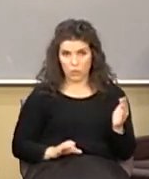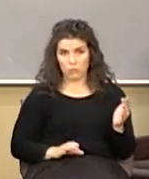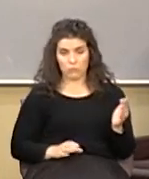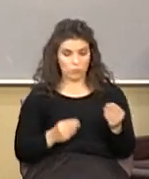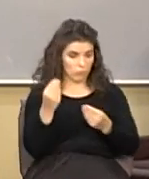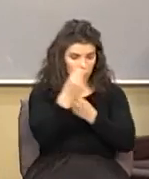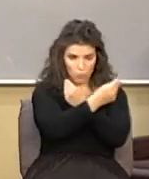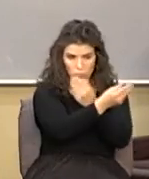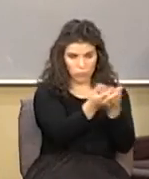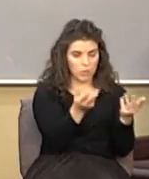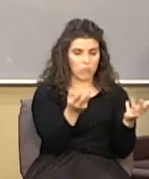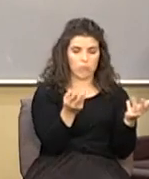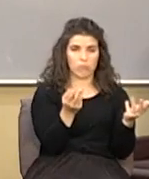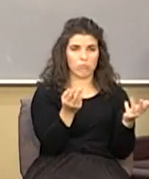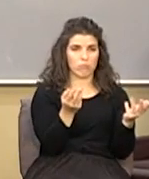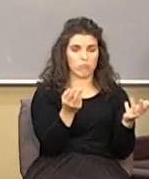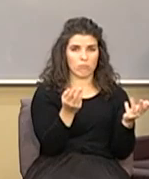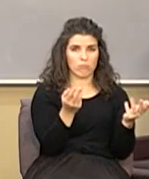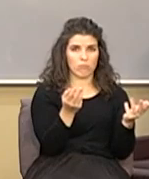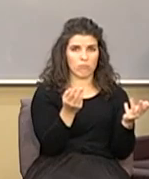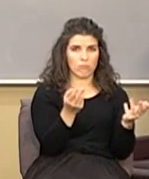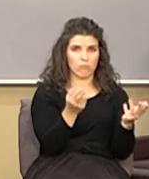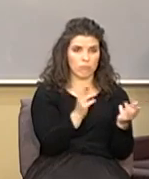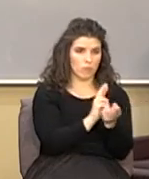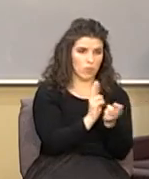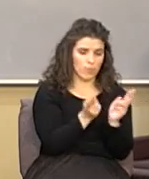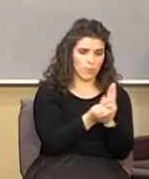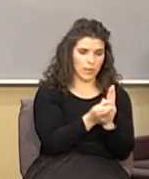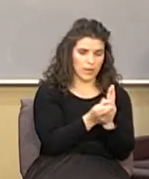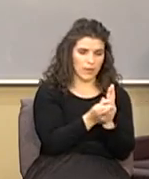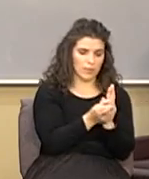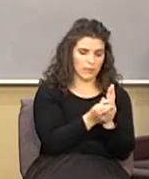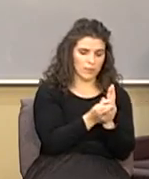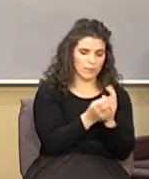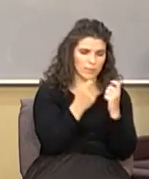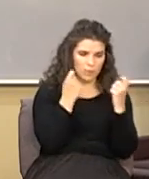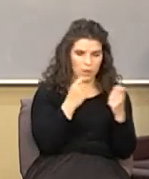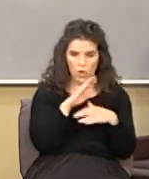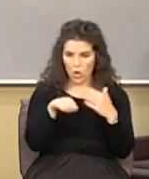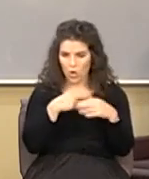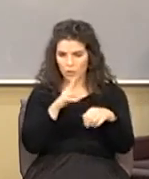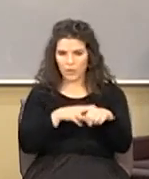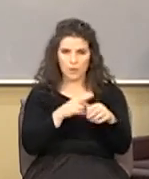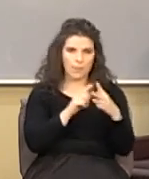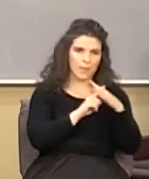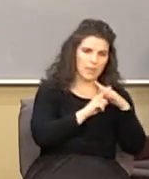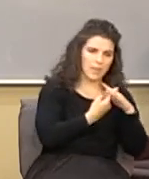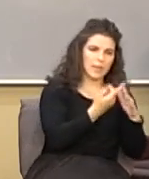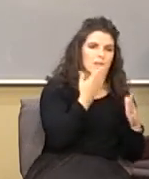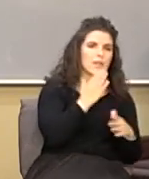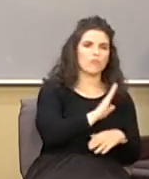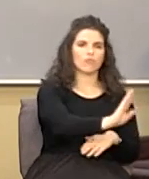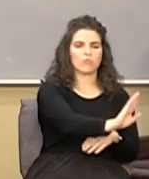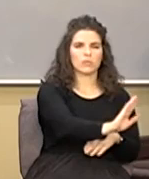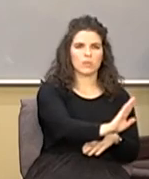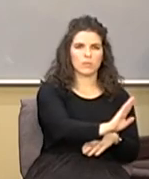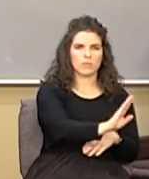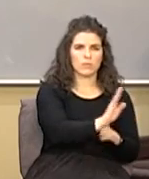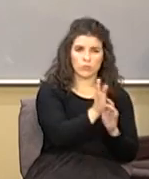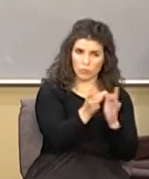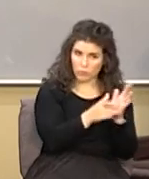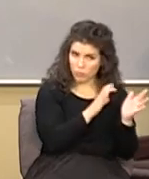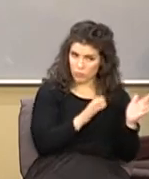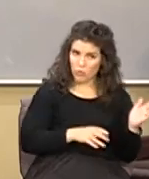told them repentance and remission of sin should be preached in all nations beginning at Jerusalem was he a racist